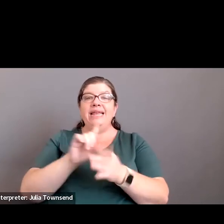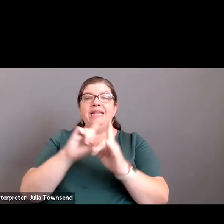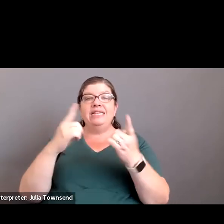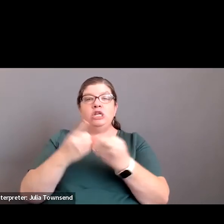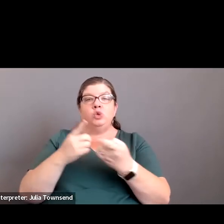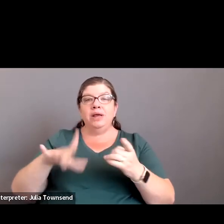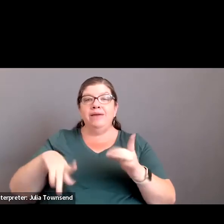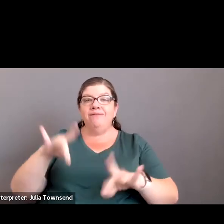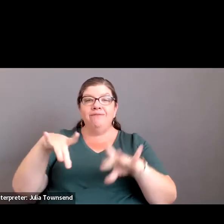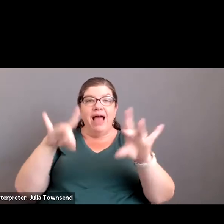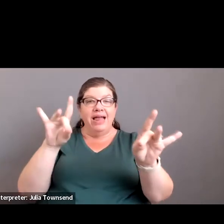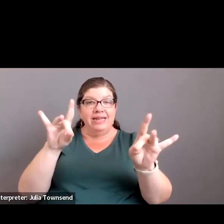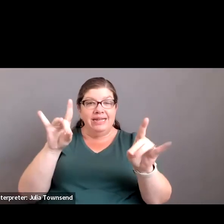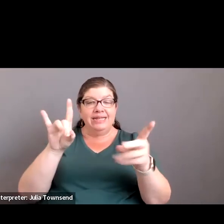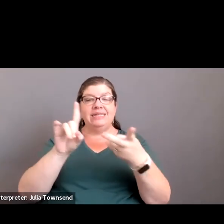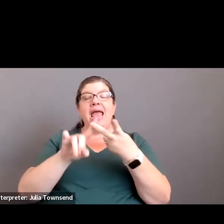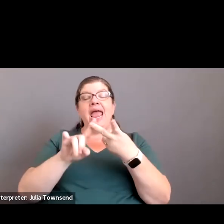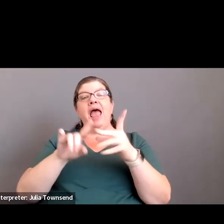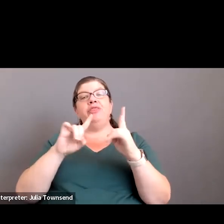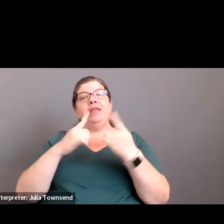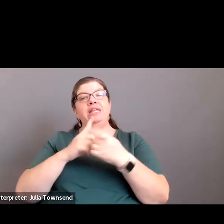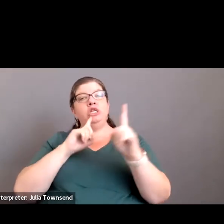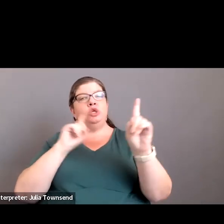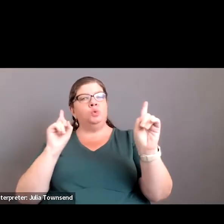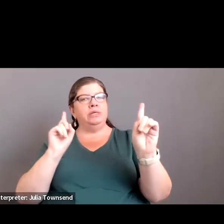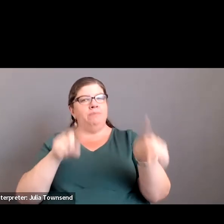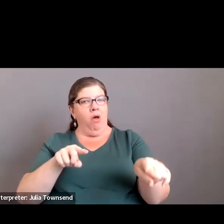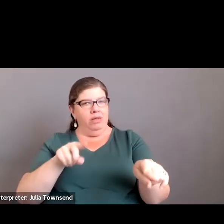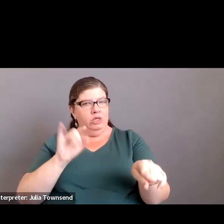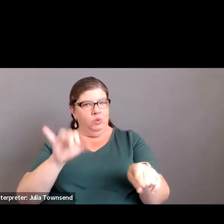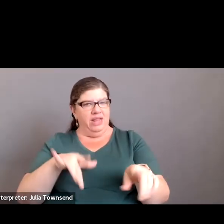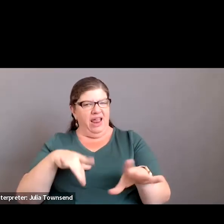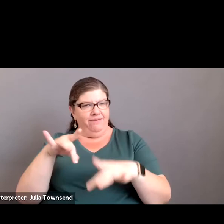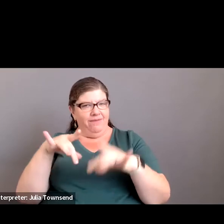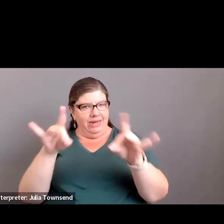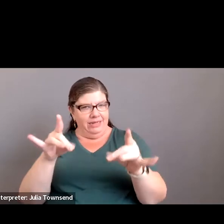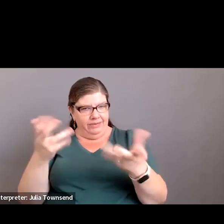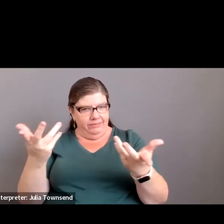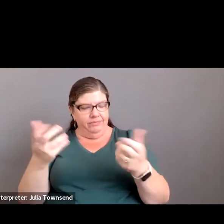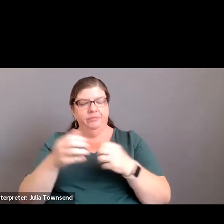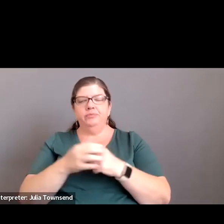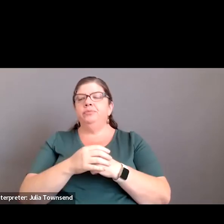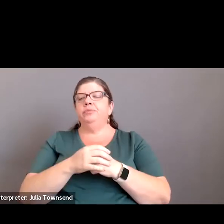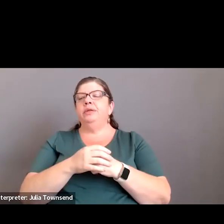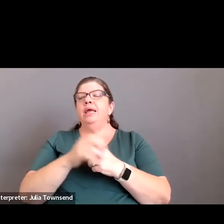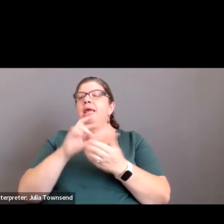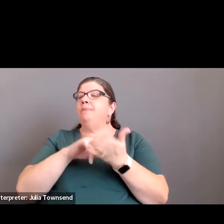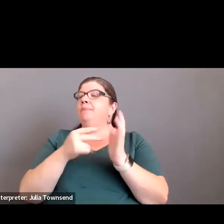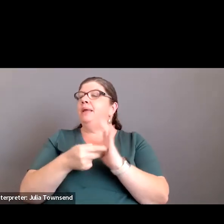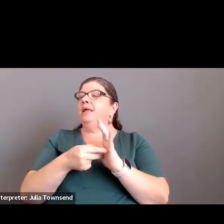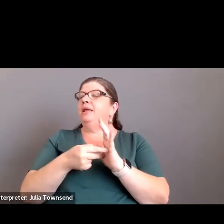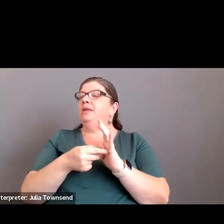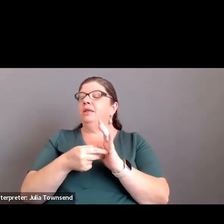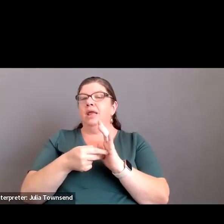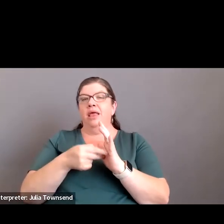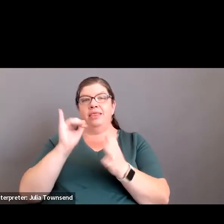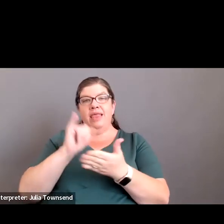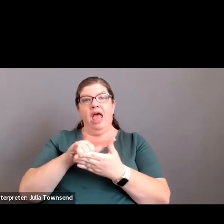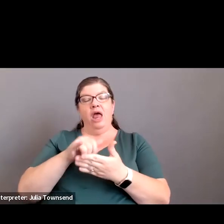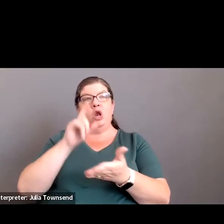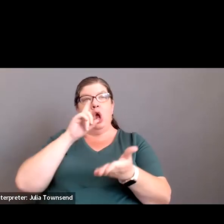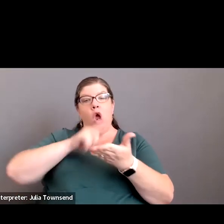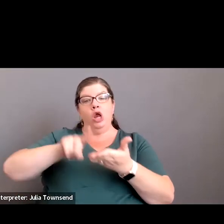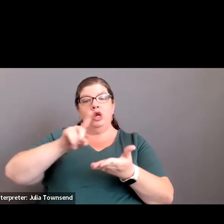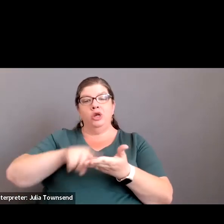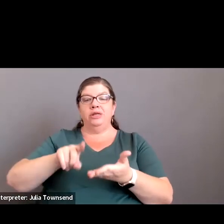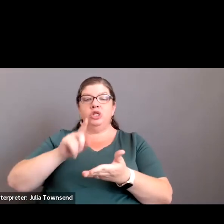and the district's response to that finding. The district, not that the auditor is going to write the response, the